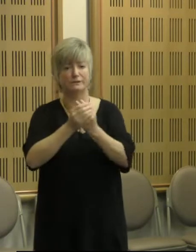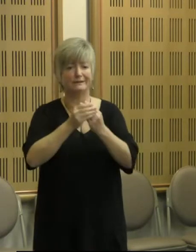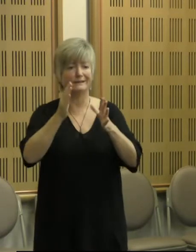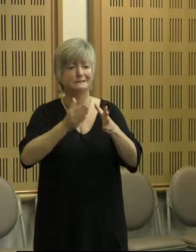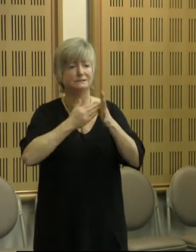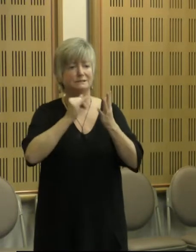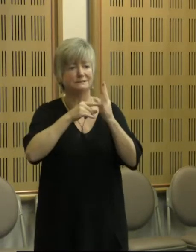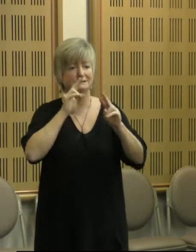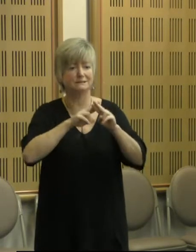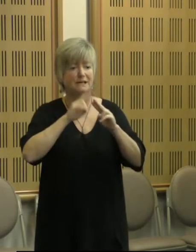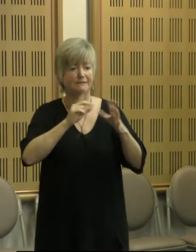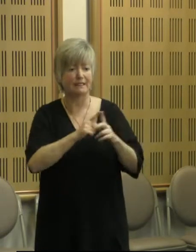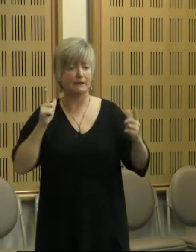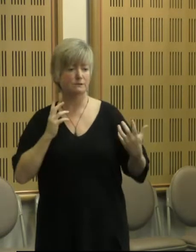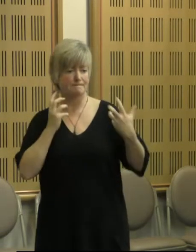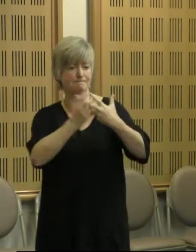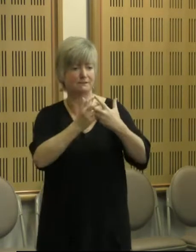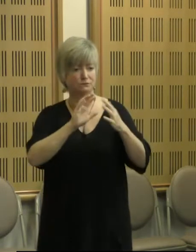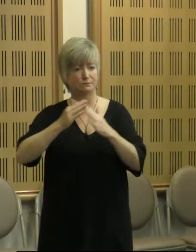language that engages with community.